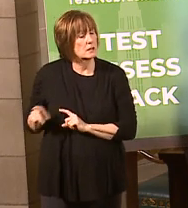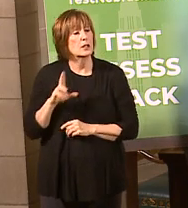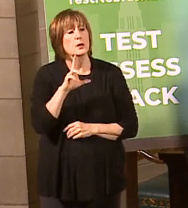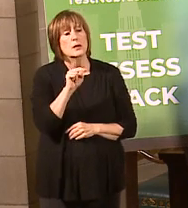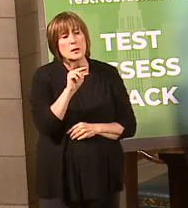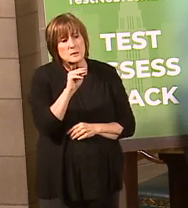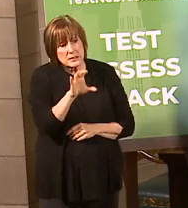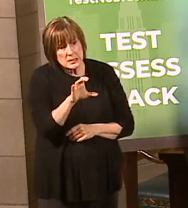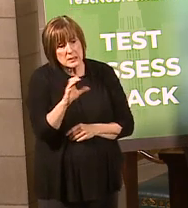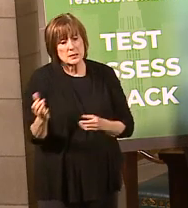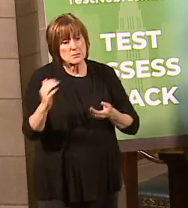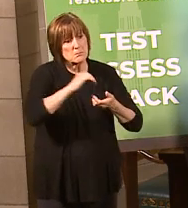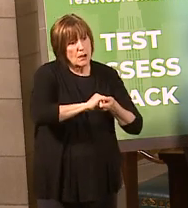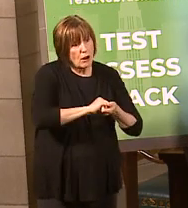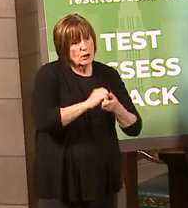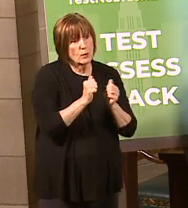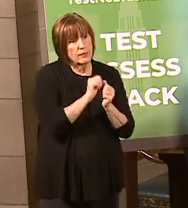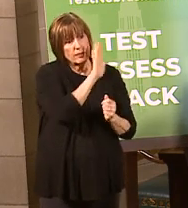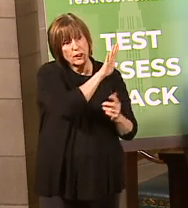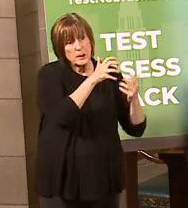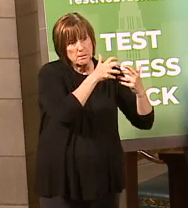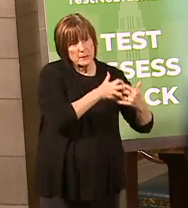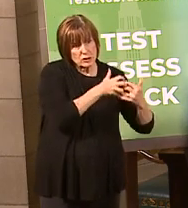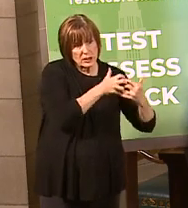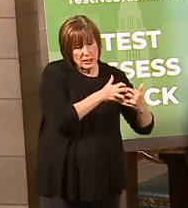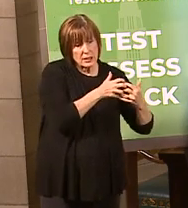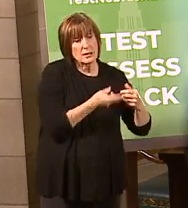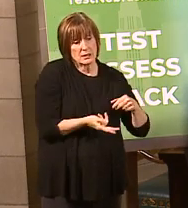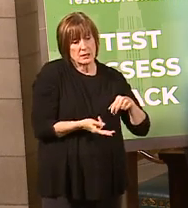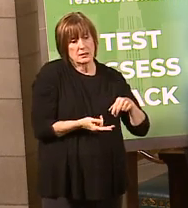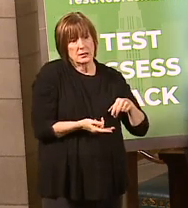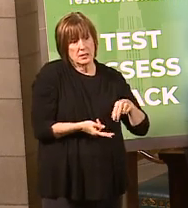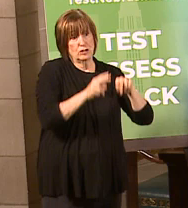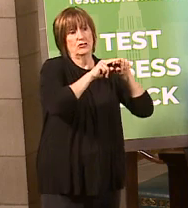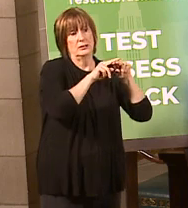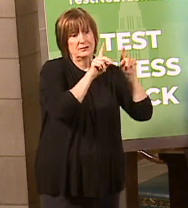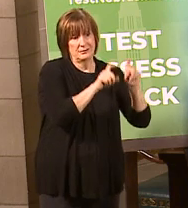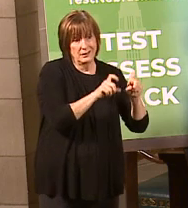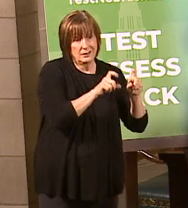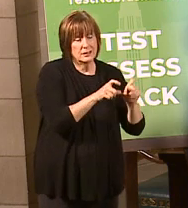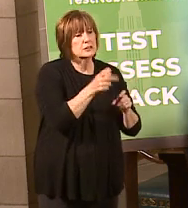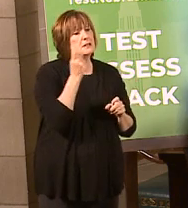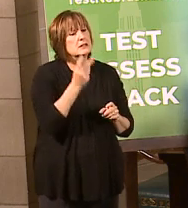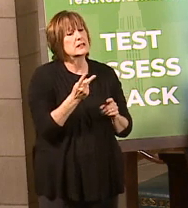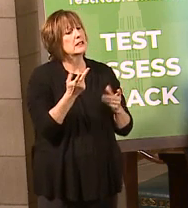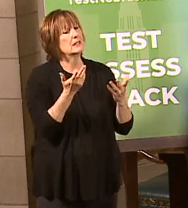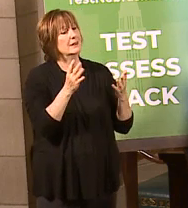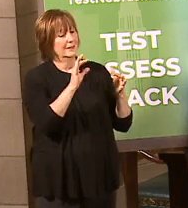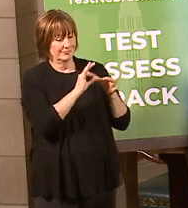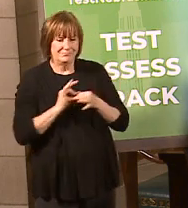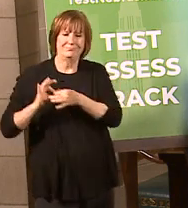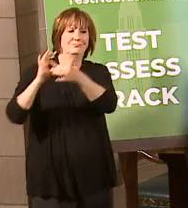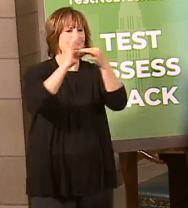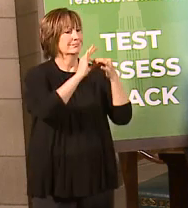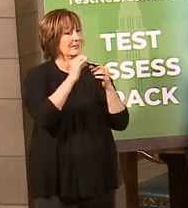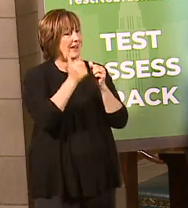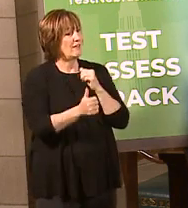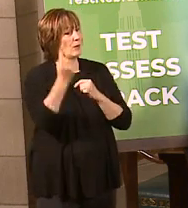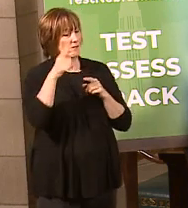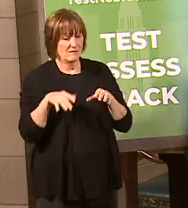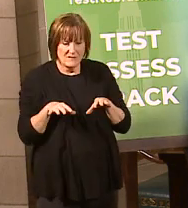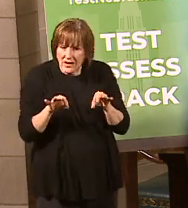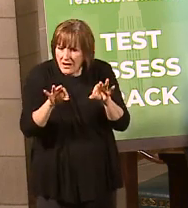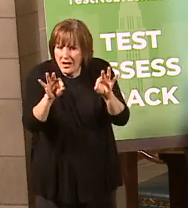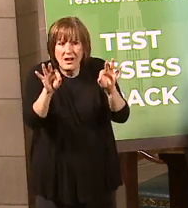UNMC is a partner with their machines to be able to do more testing. So I think what you're seeing is just a collaboration of everybody finding